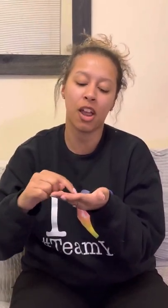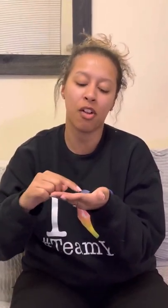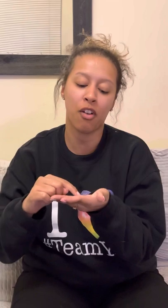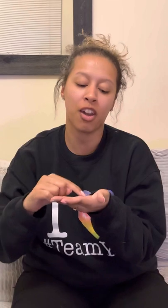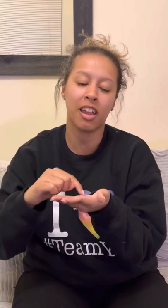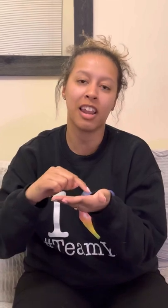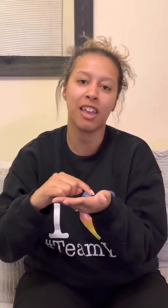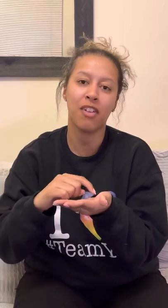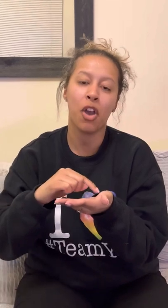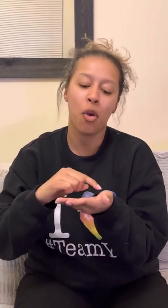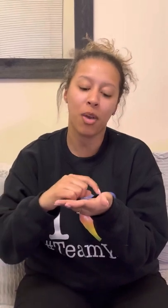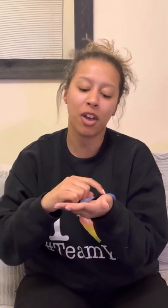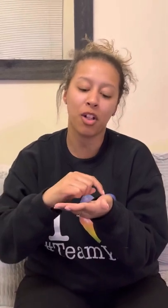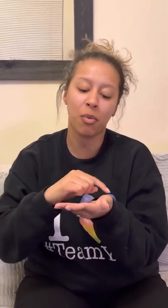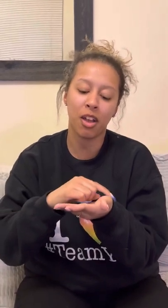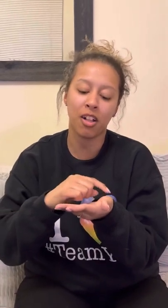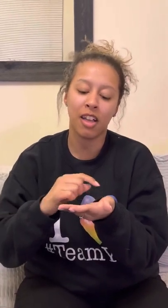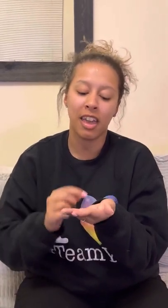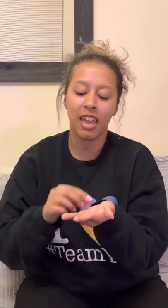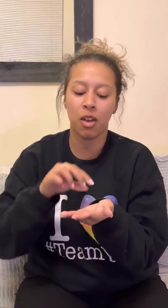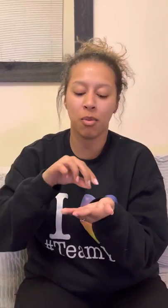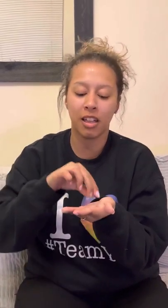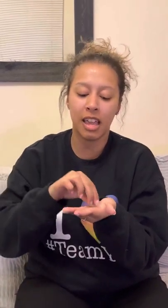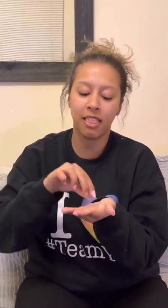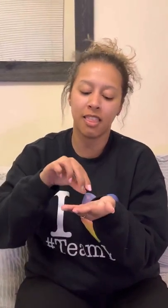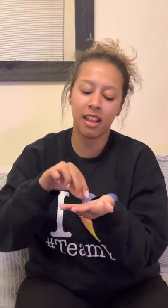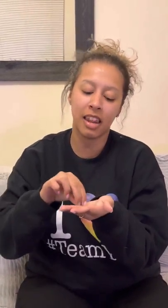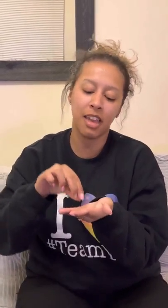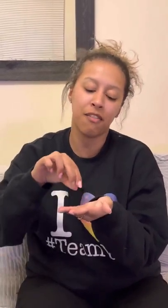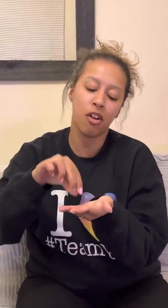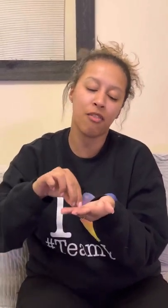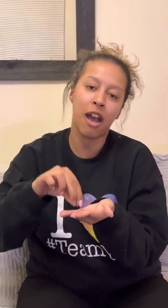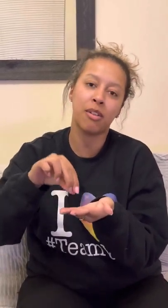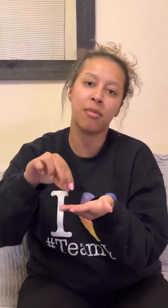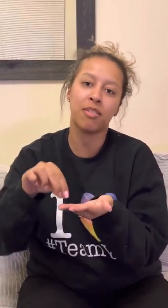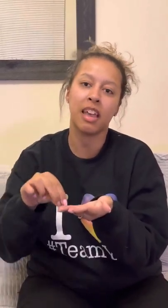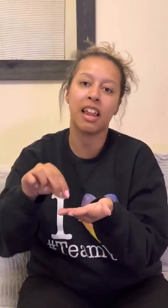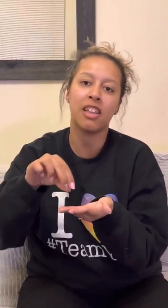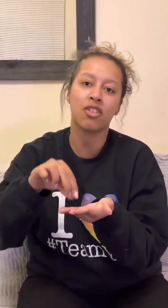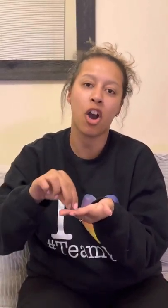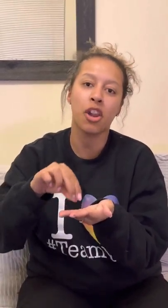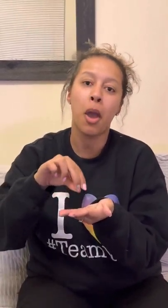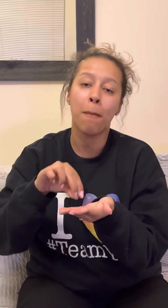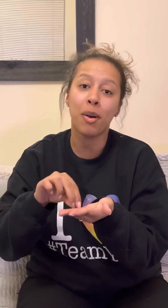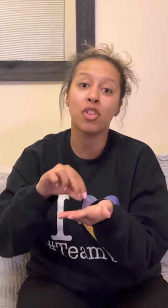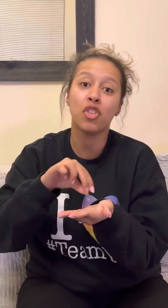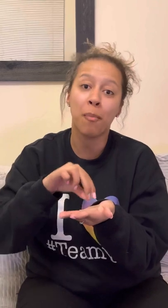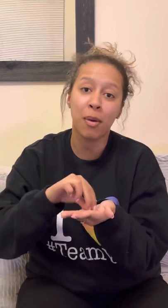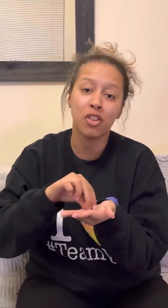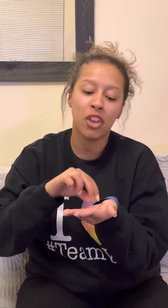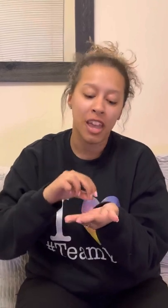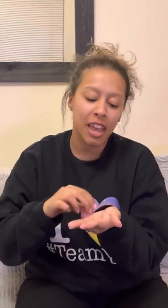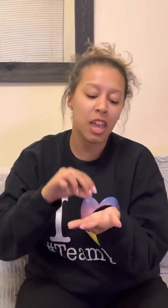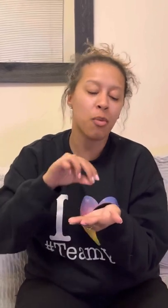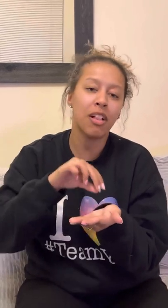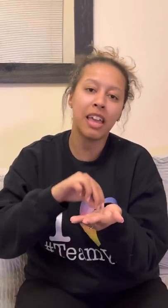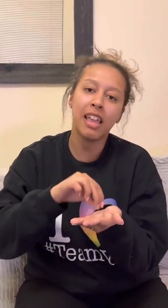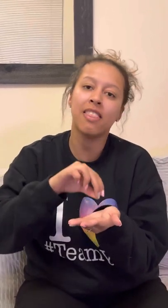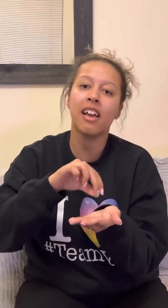on a leaf. Wiggle, wiggle. He will eat the leaf around him till it's gone. Munch, munch. He will eat the